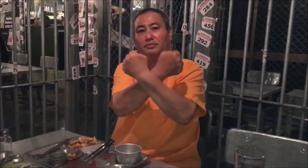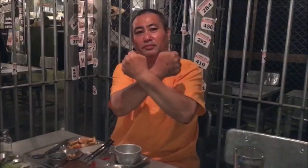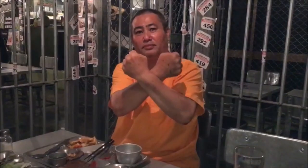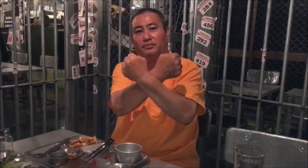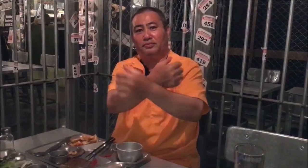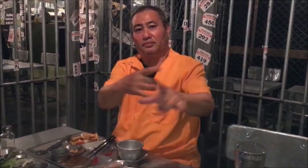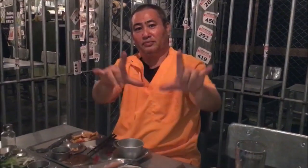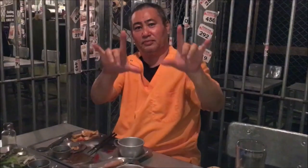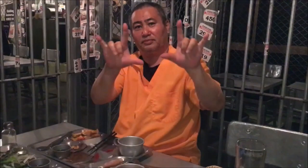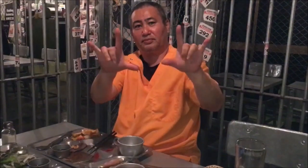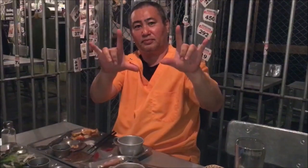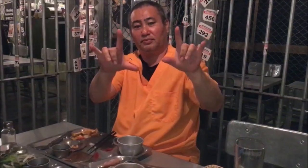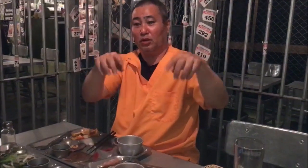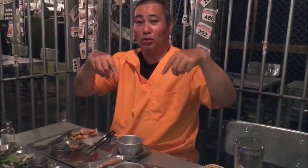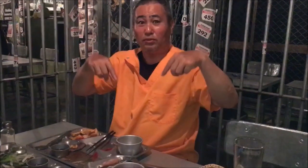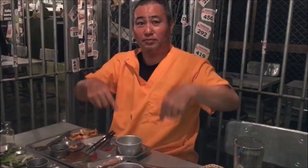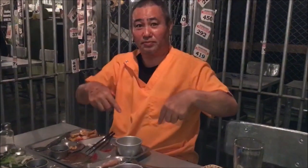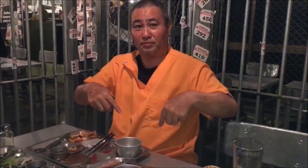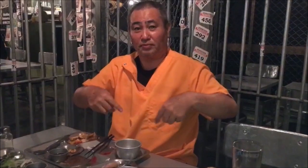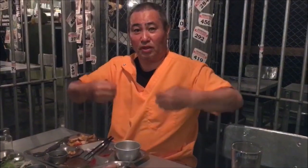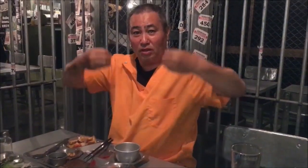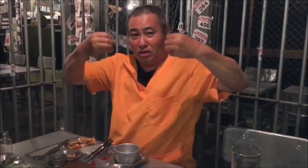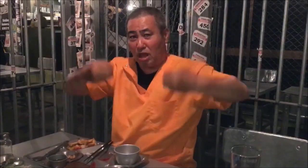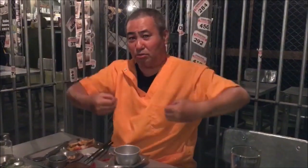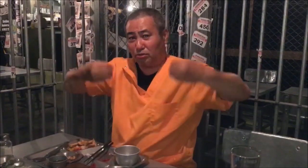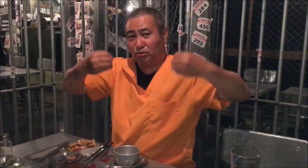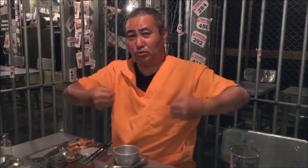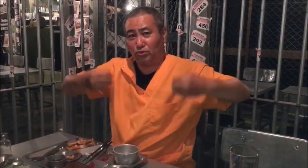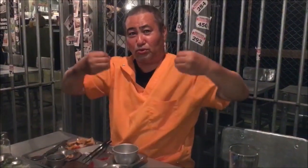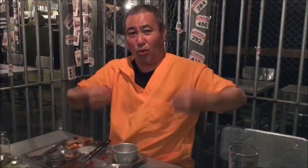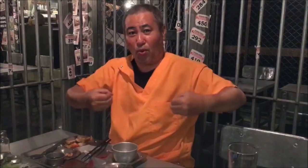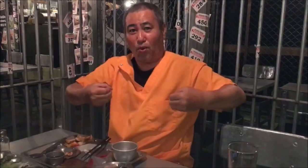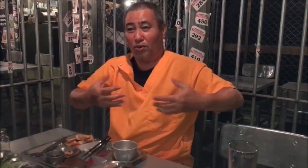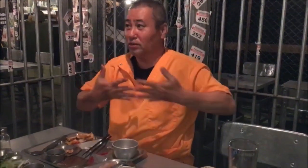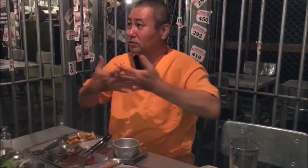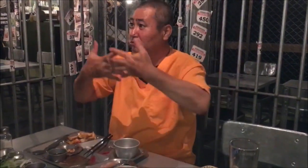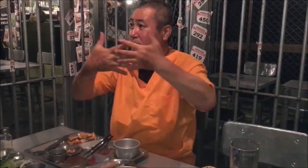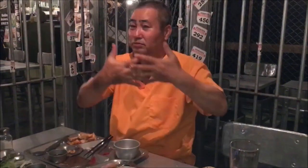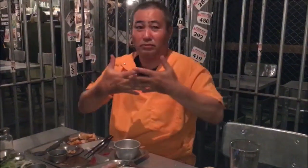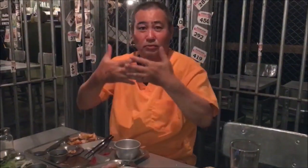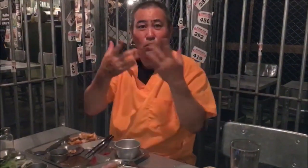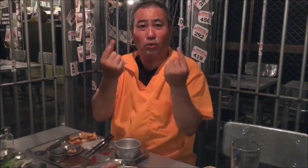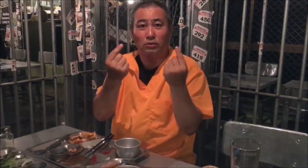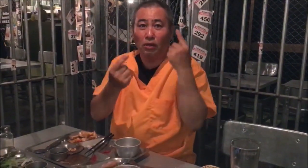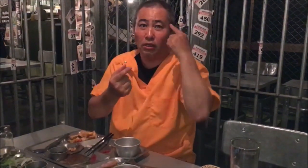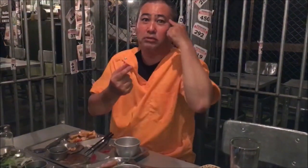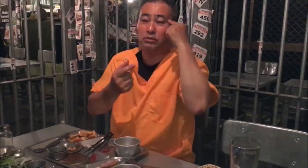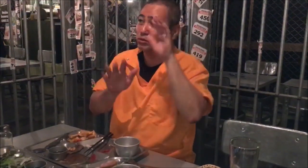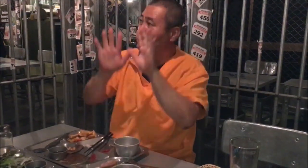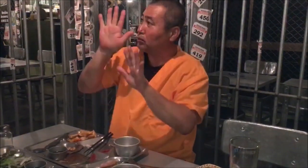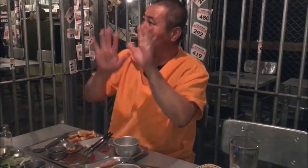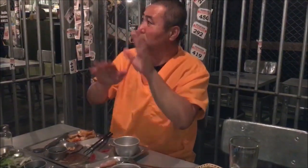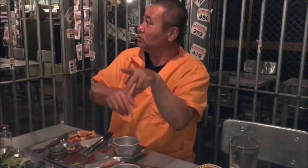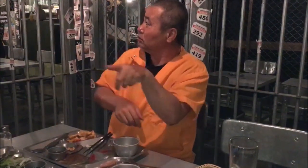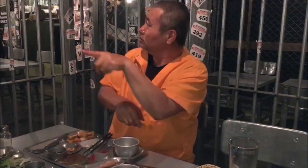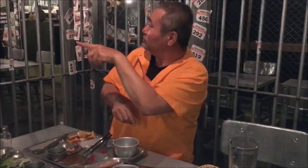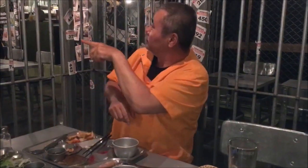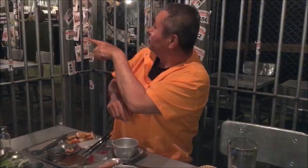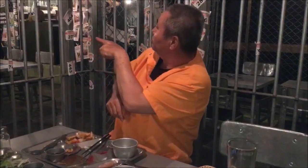What do I care? What do I care? Just as long as you were mine, you were